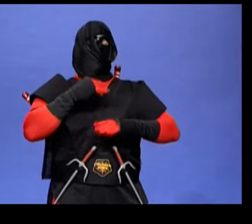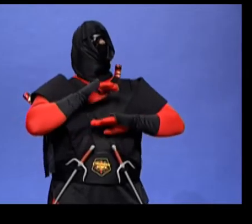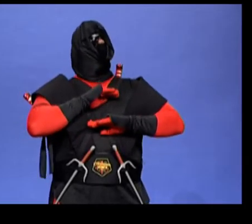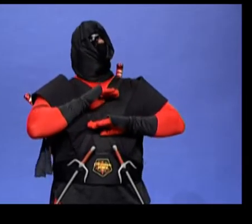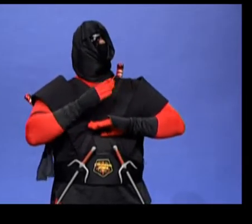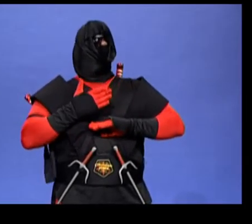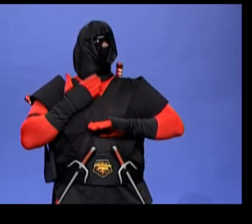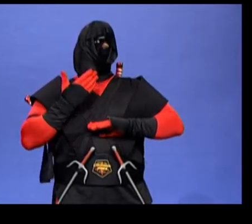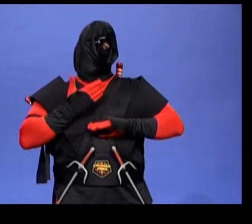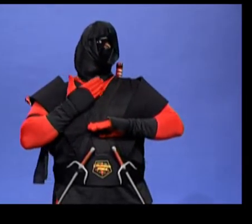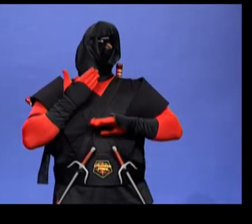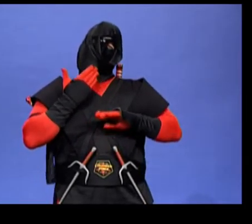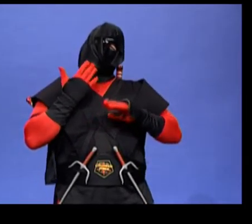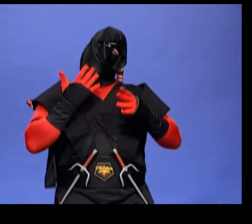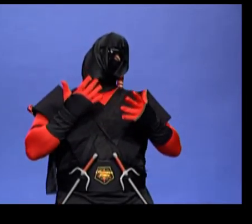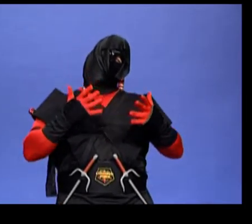The end.